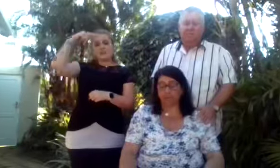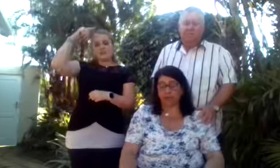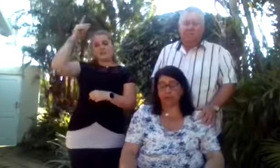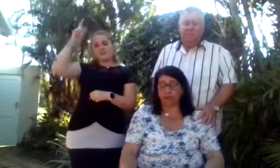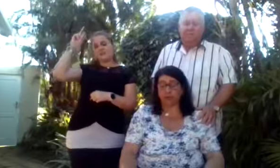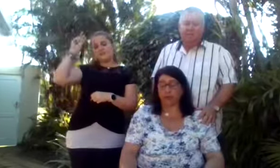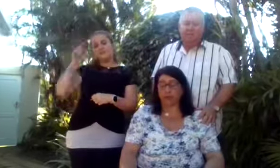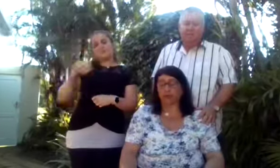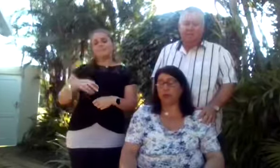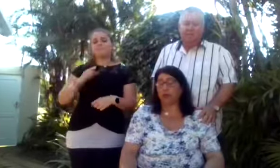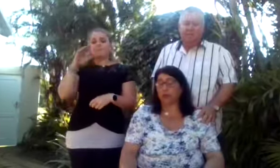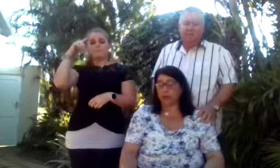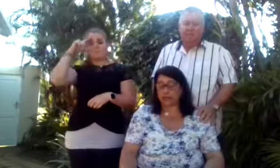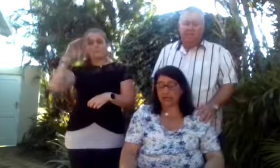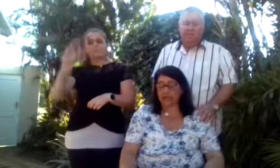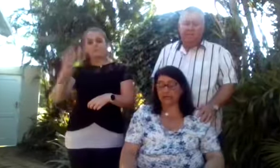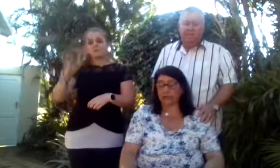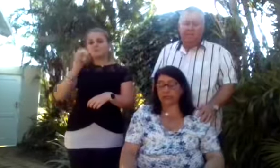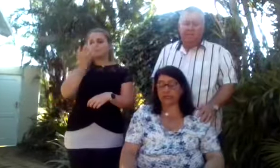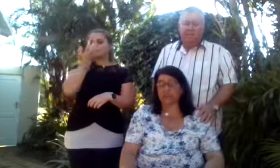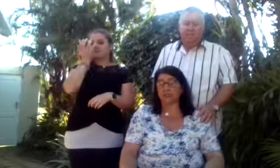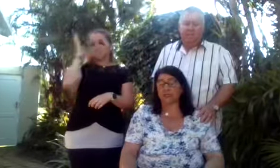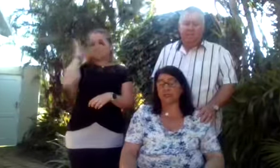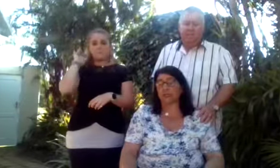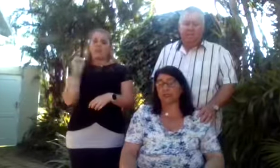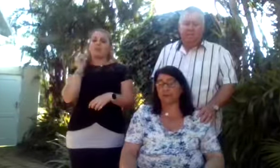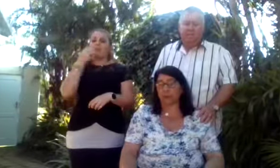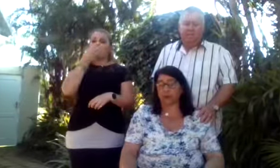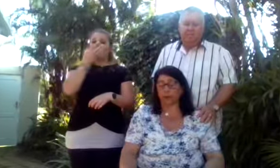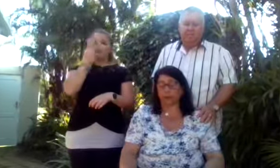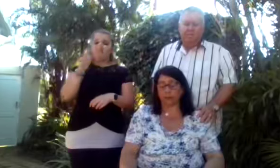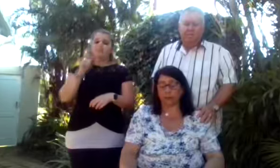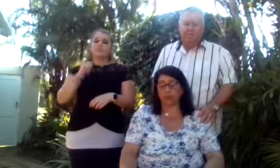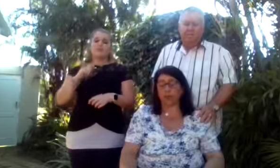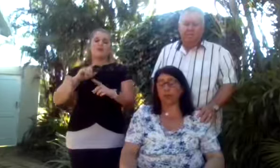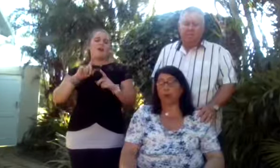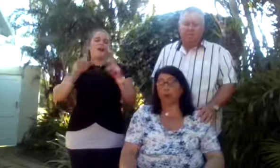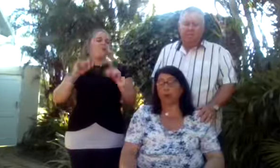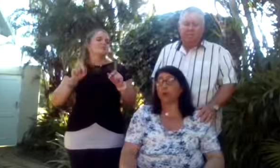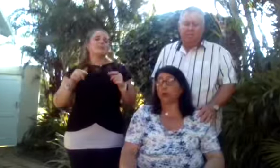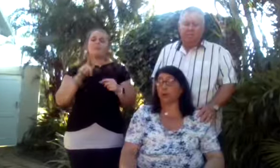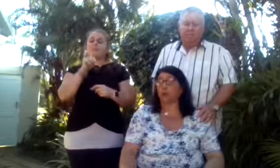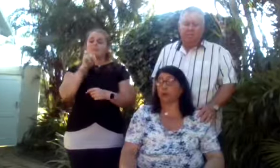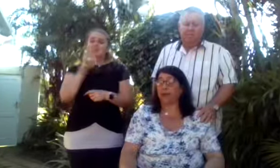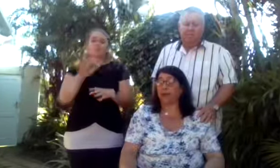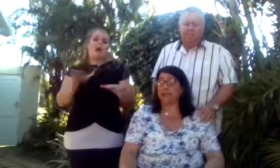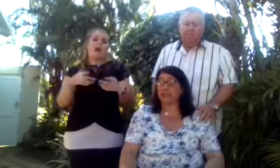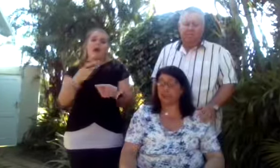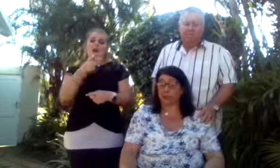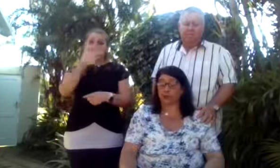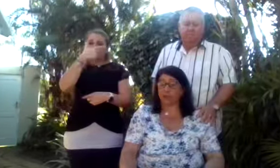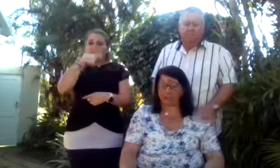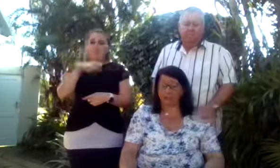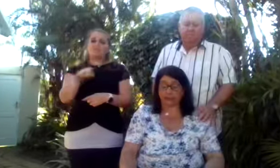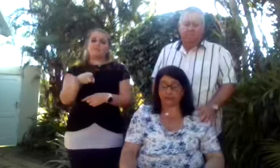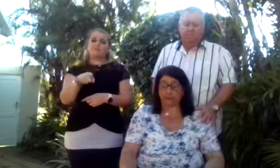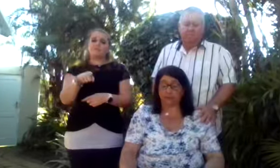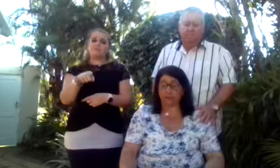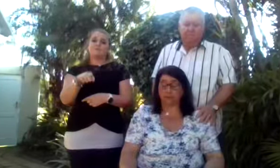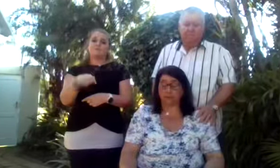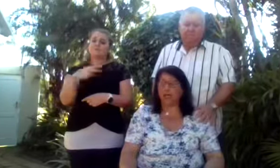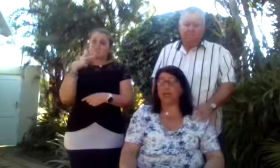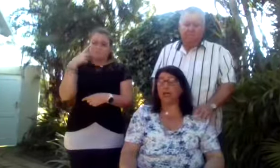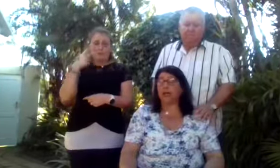Mel and Andrew, words cannot express our sadness for you. We know your pain is excruciating.